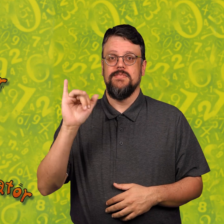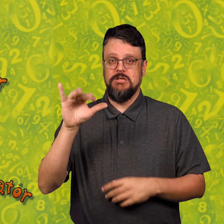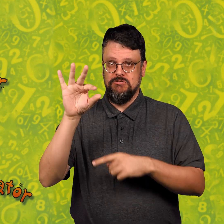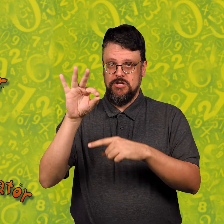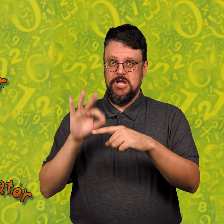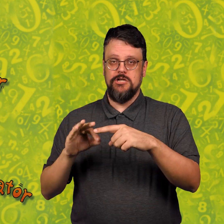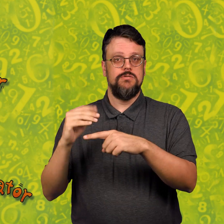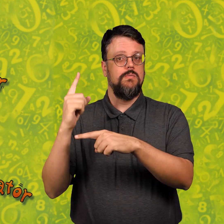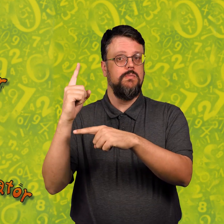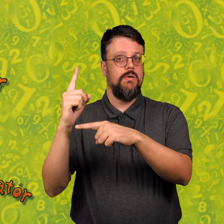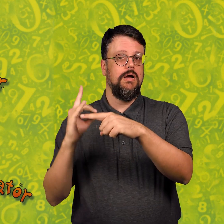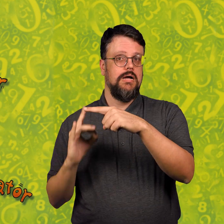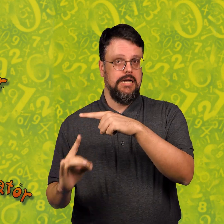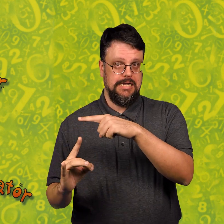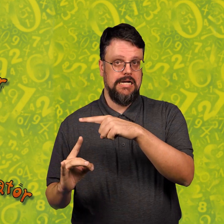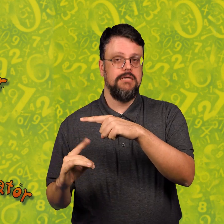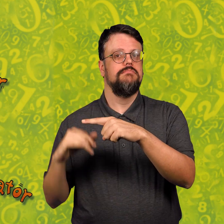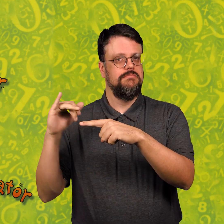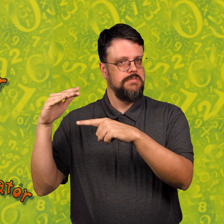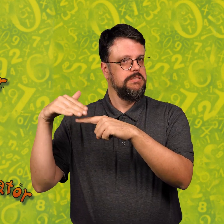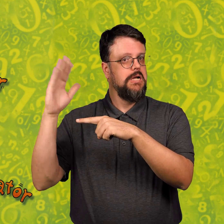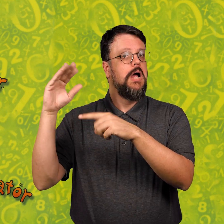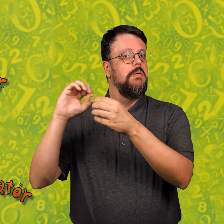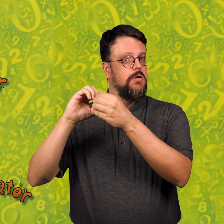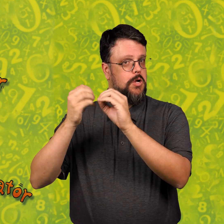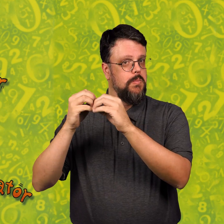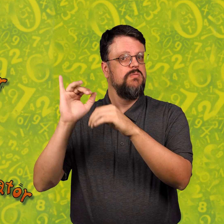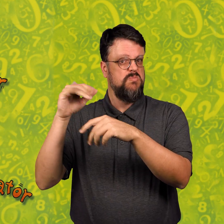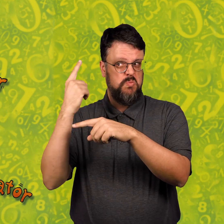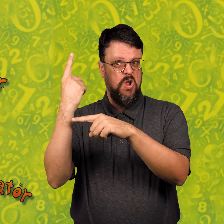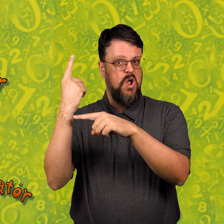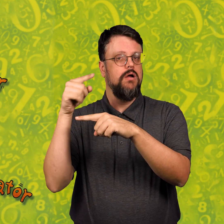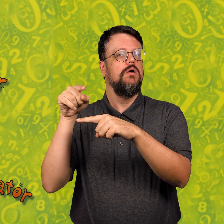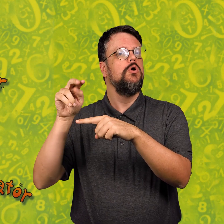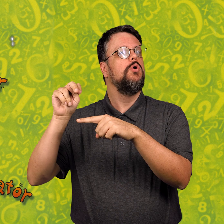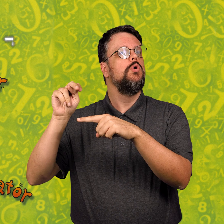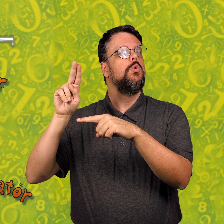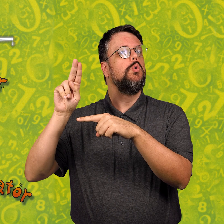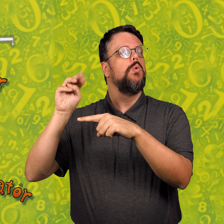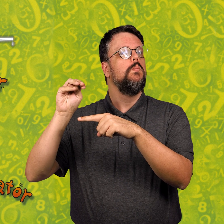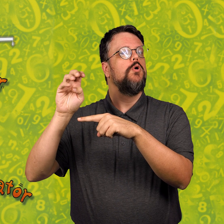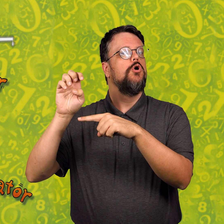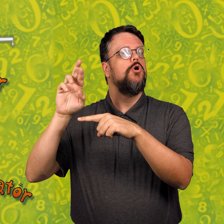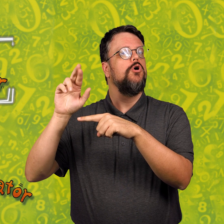In the fraction, one-eighth, the top number, the one, is the numerator.